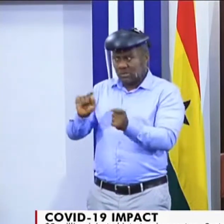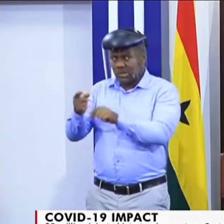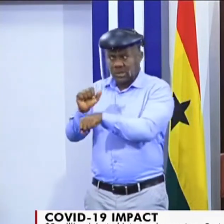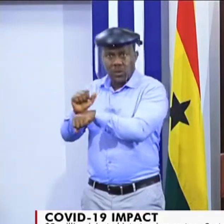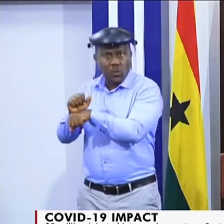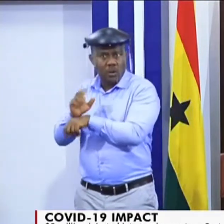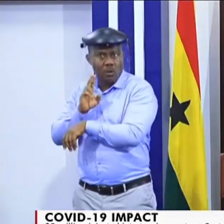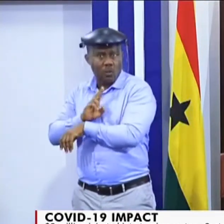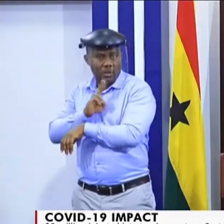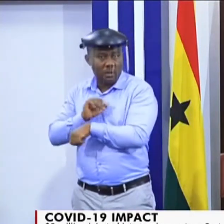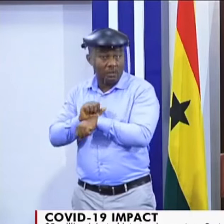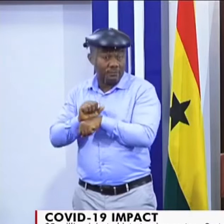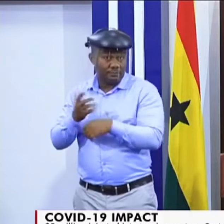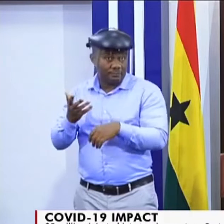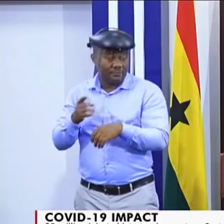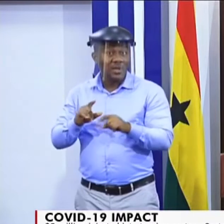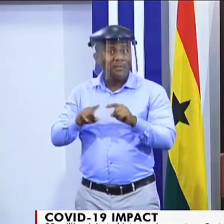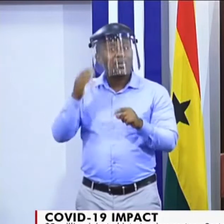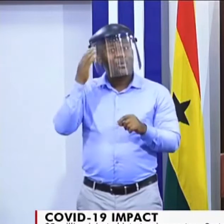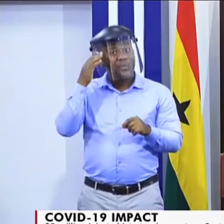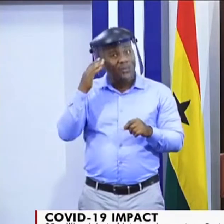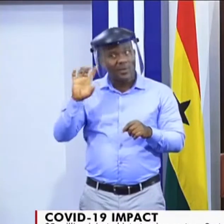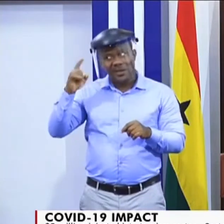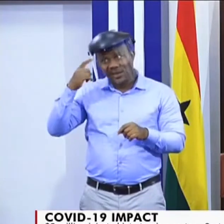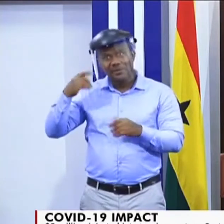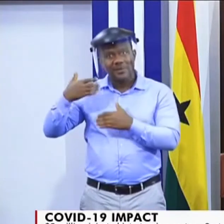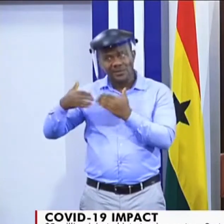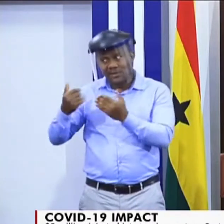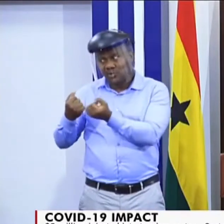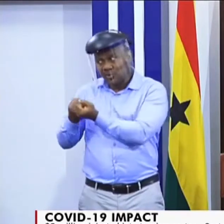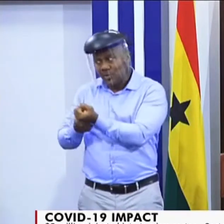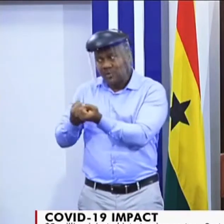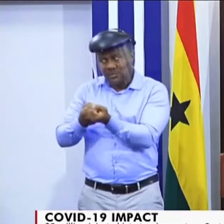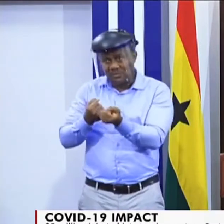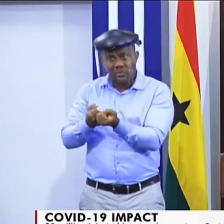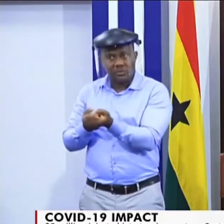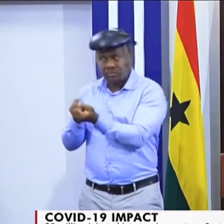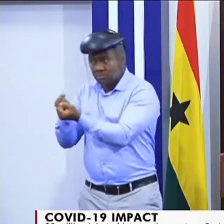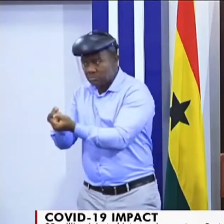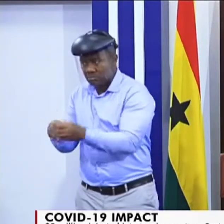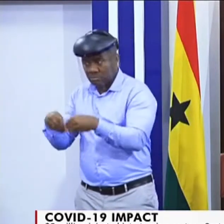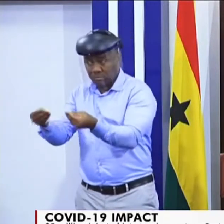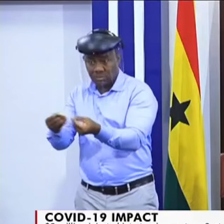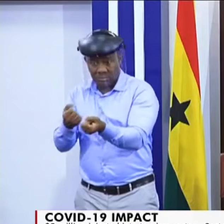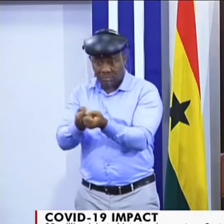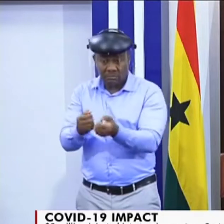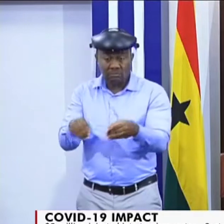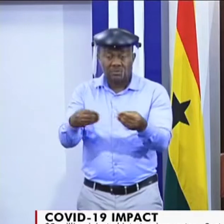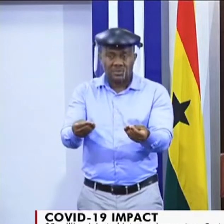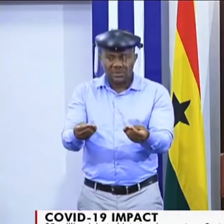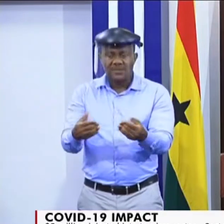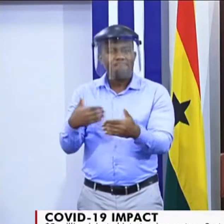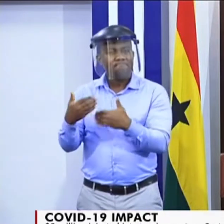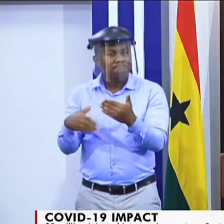the government gives some support to the operators in the sector and they begin also to operate